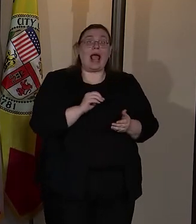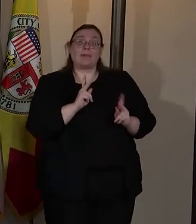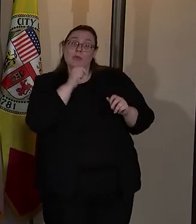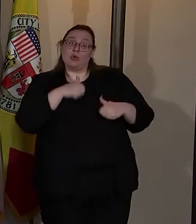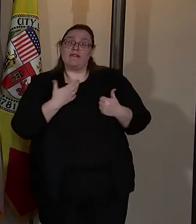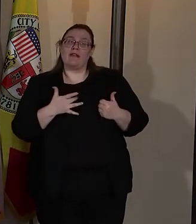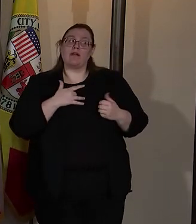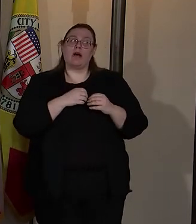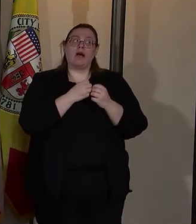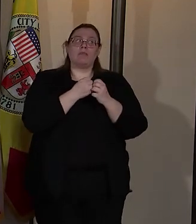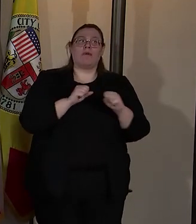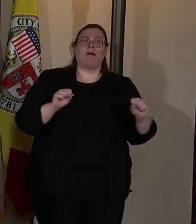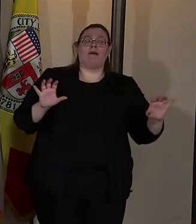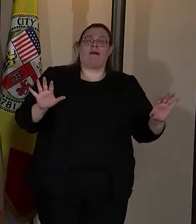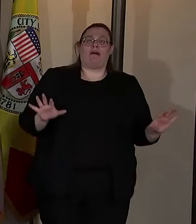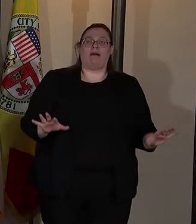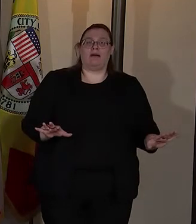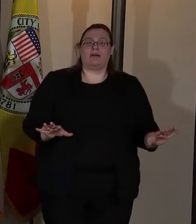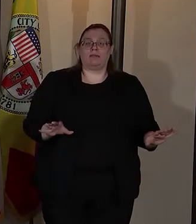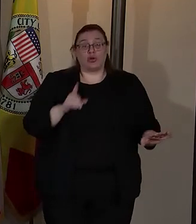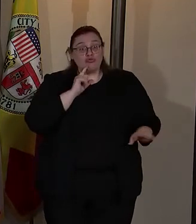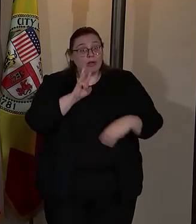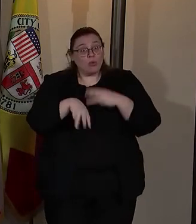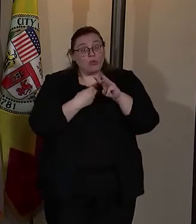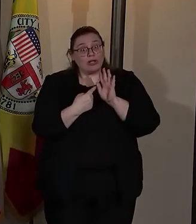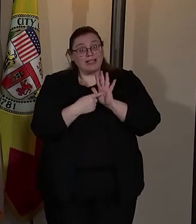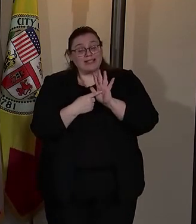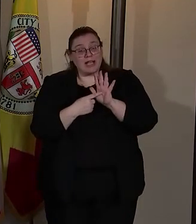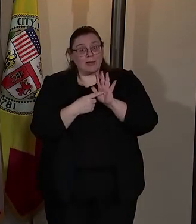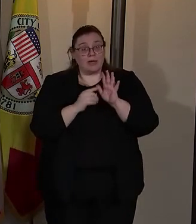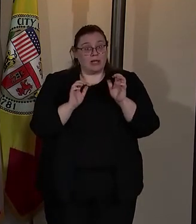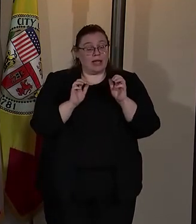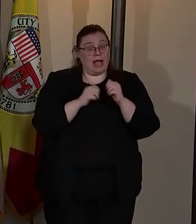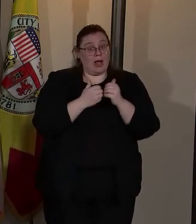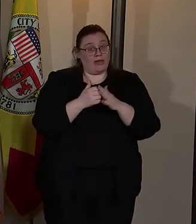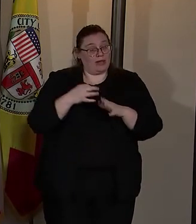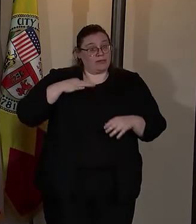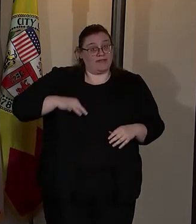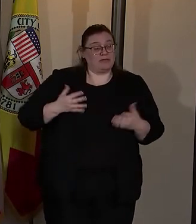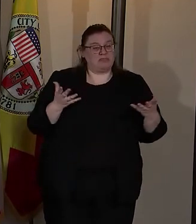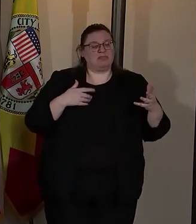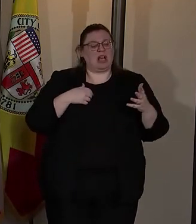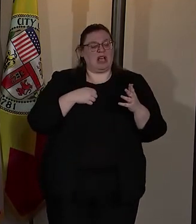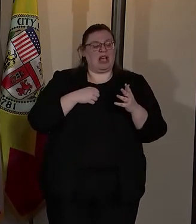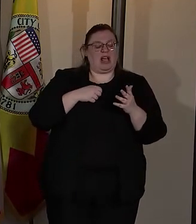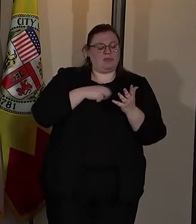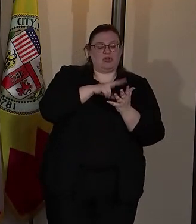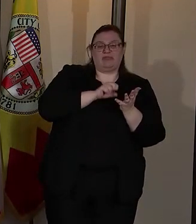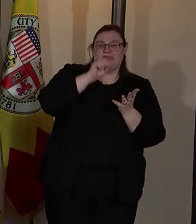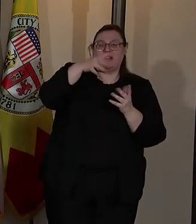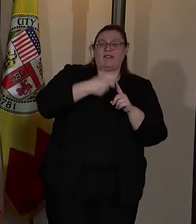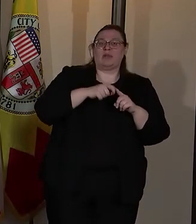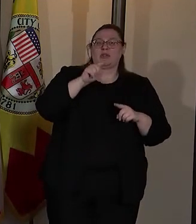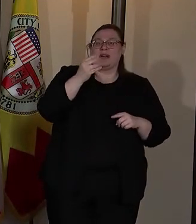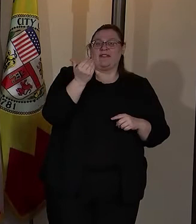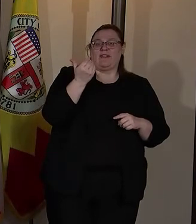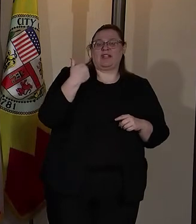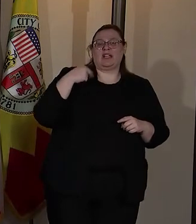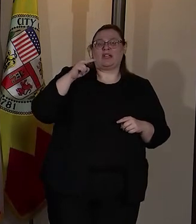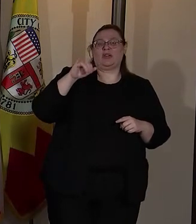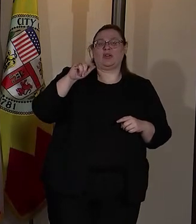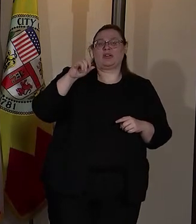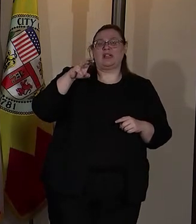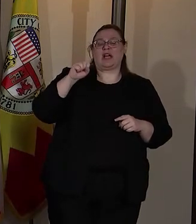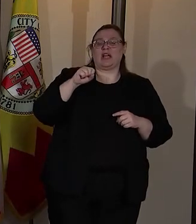safer. And to give you a real world example on how CSP has been effective, allow me to read from the 2015 New York Times